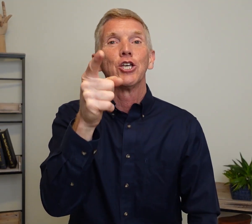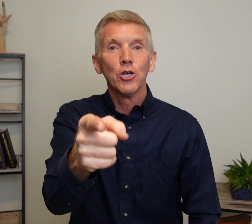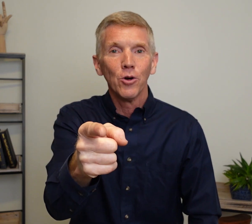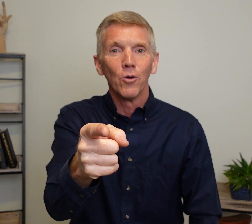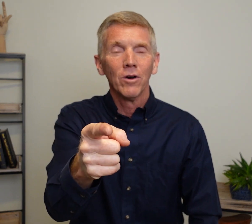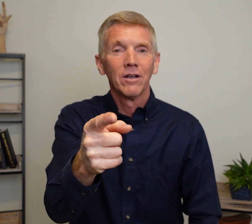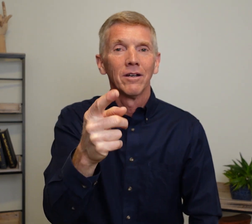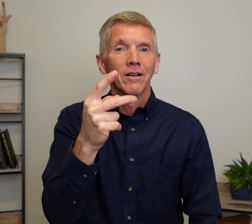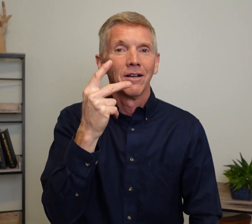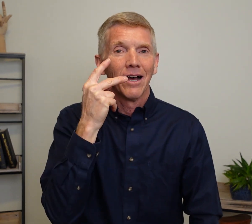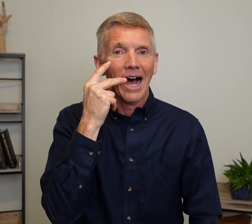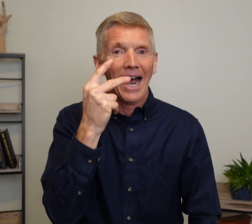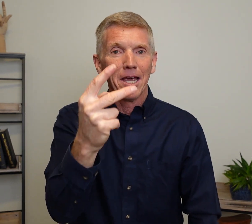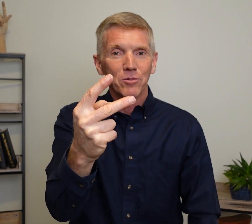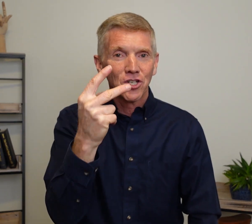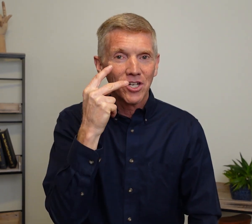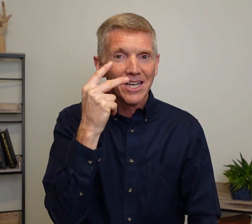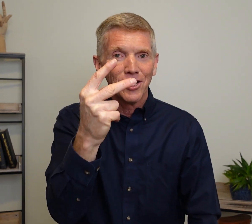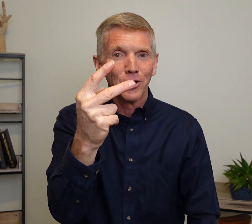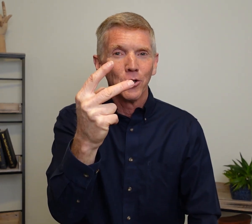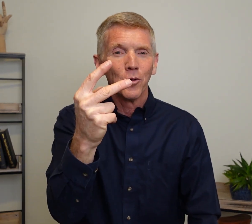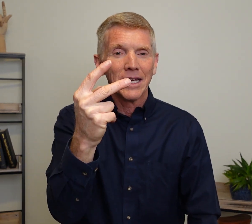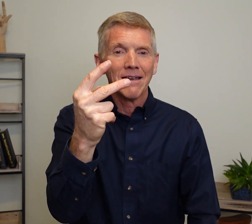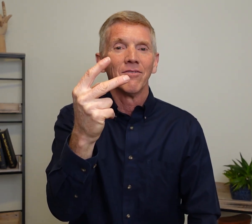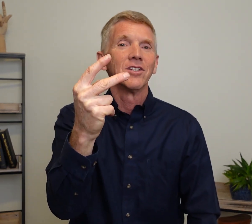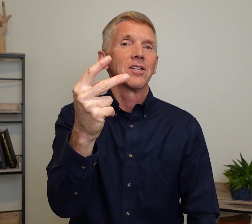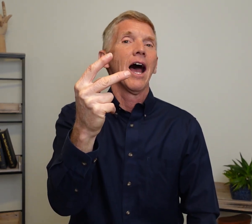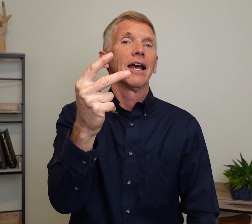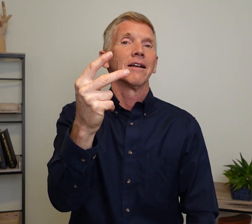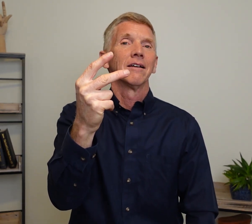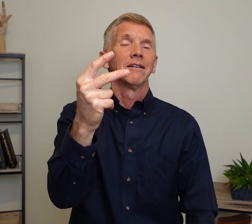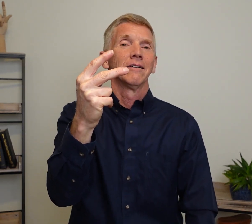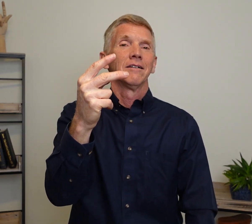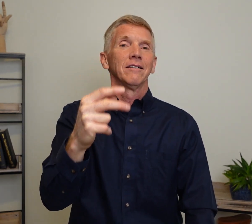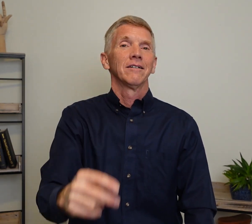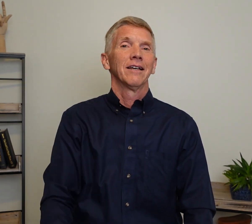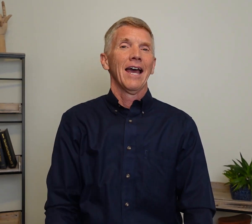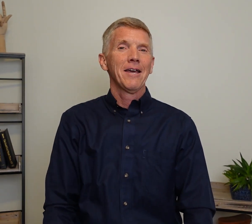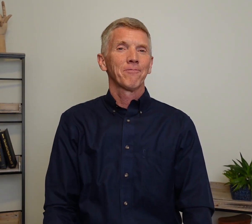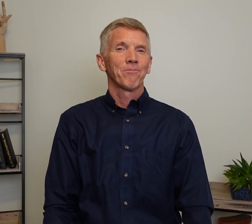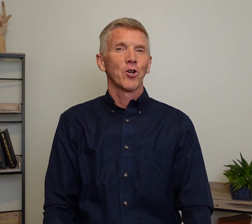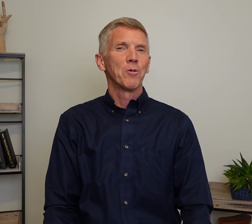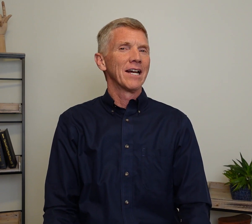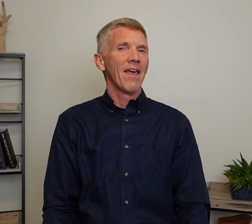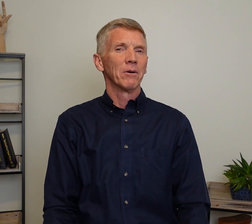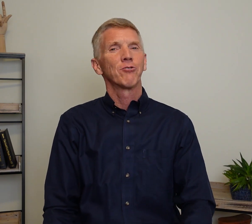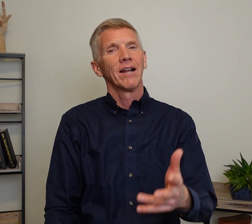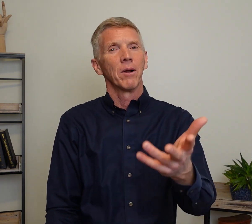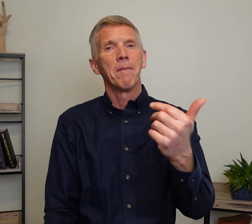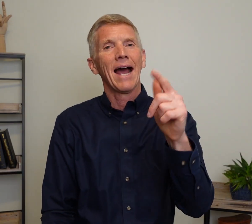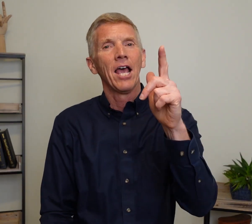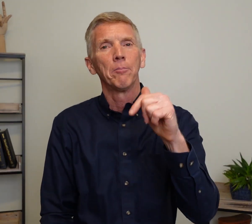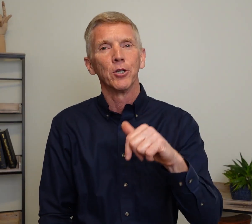you. I am seeing you in the sign. Okay, hope you're getting that one. Let's try another one. May I help you.